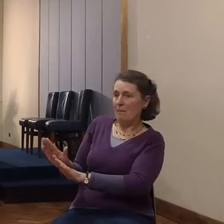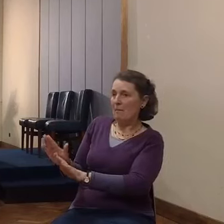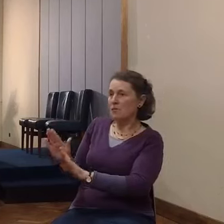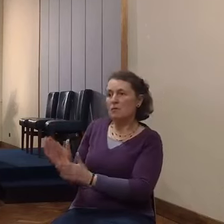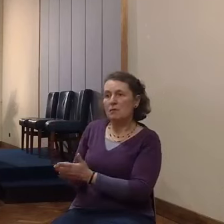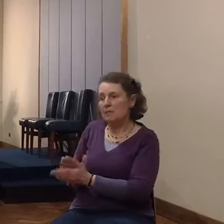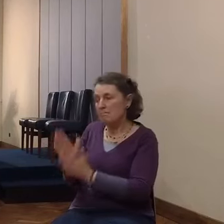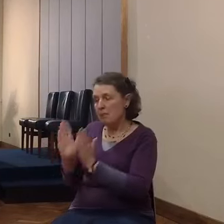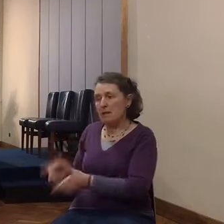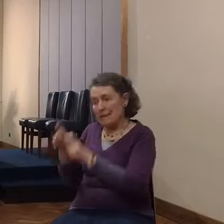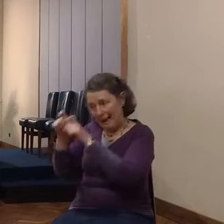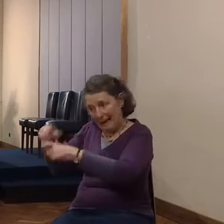responsible for.